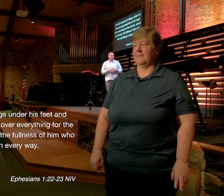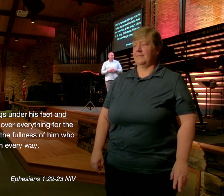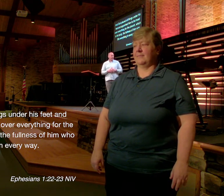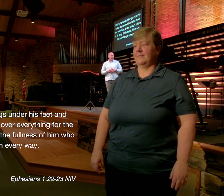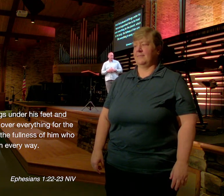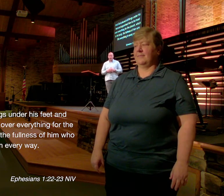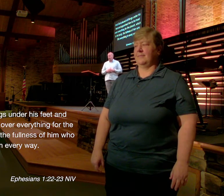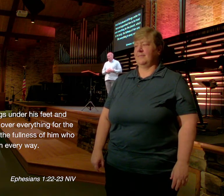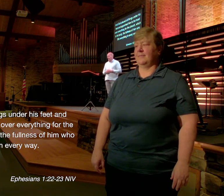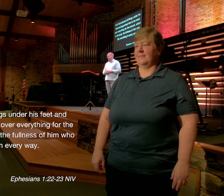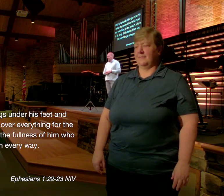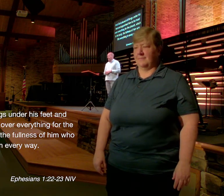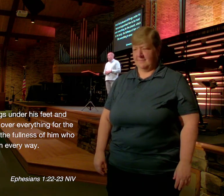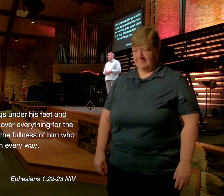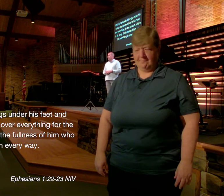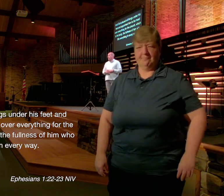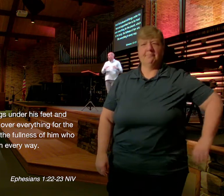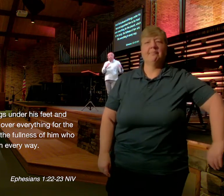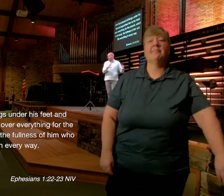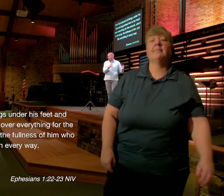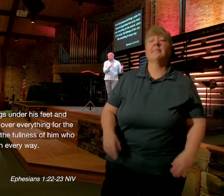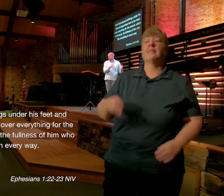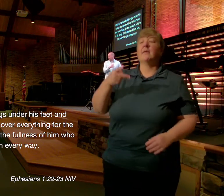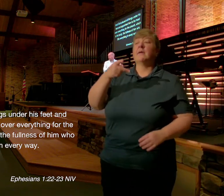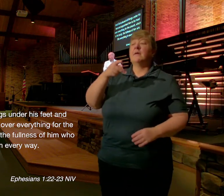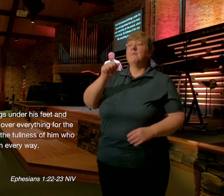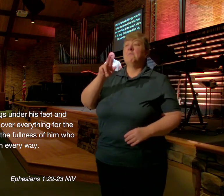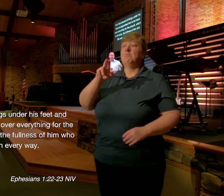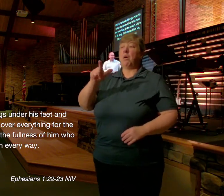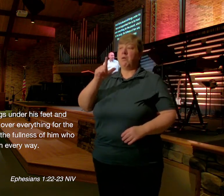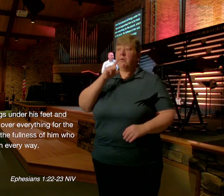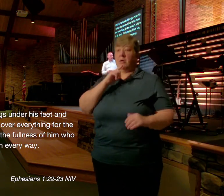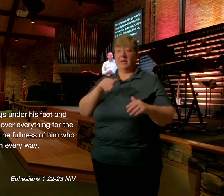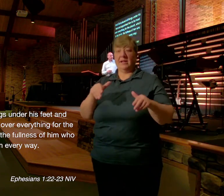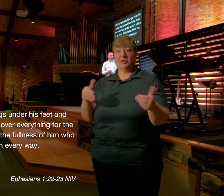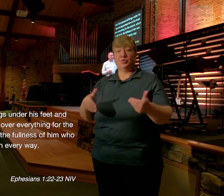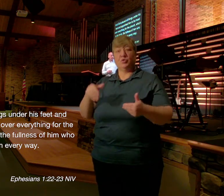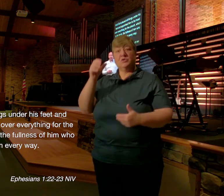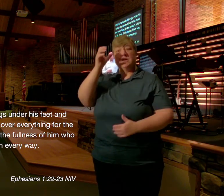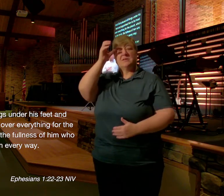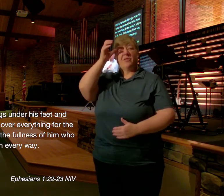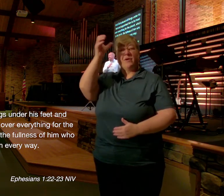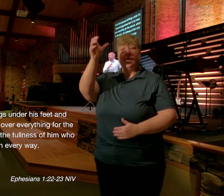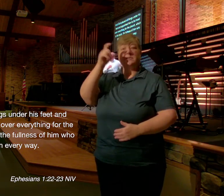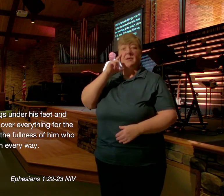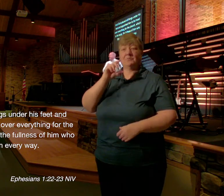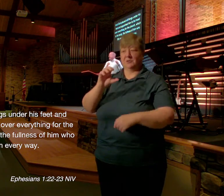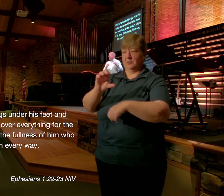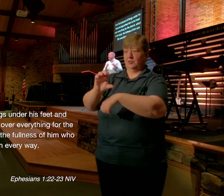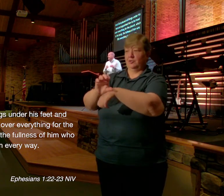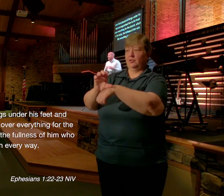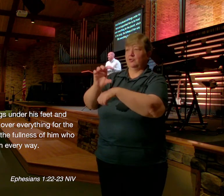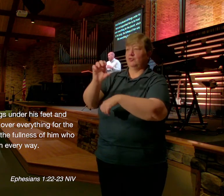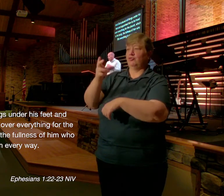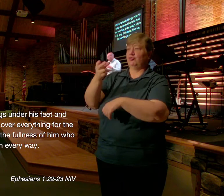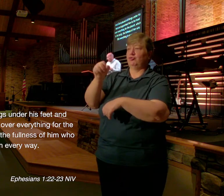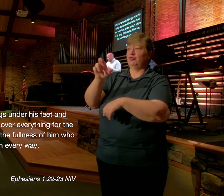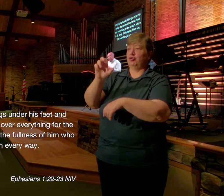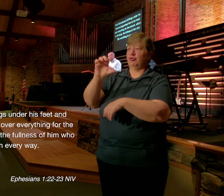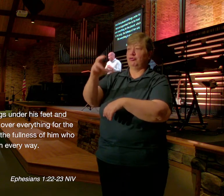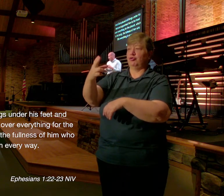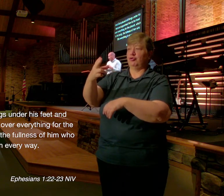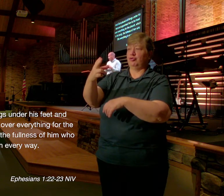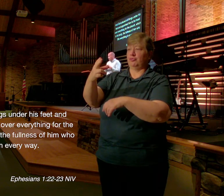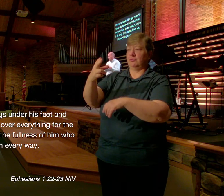every Way Paul introduces here The concept Of the church And he says It's his Body